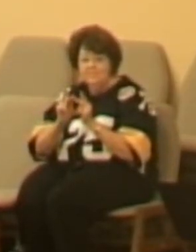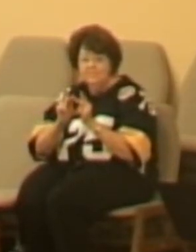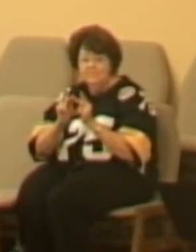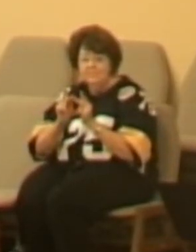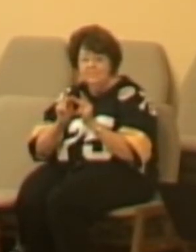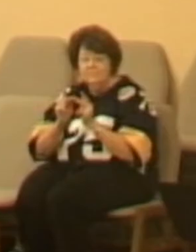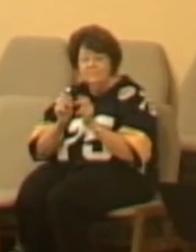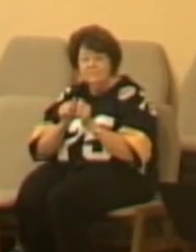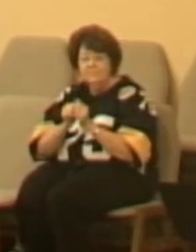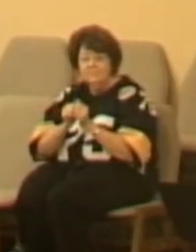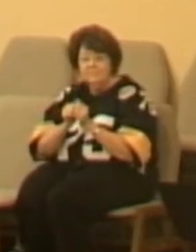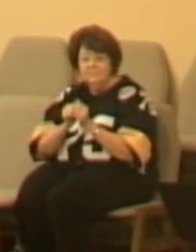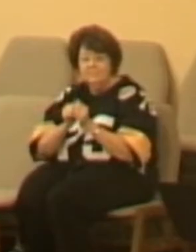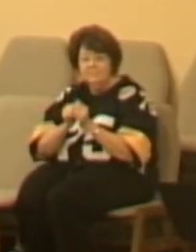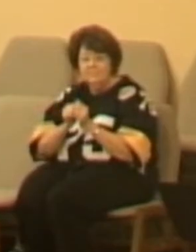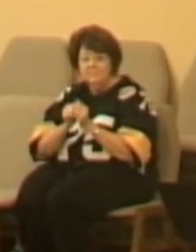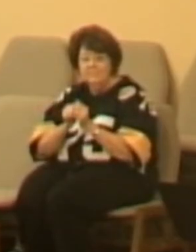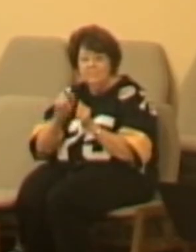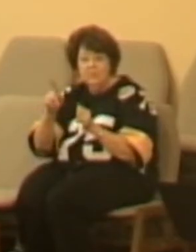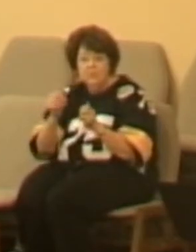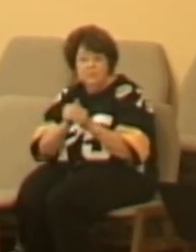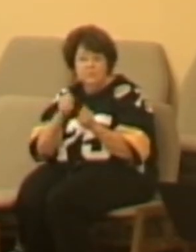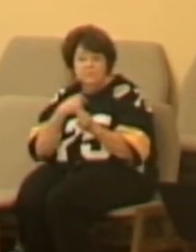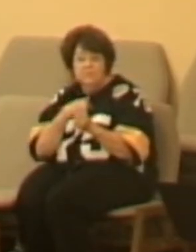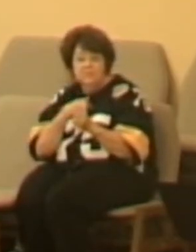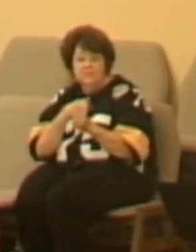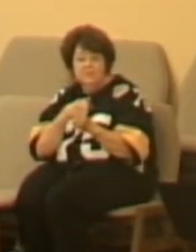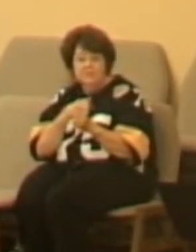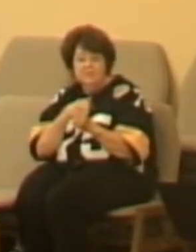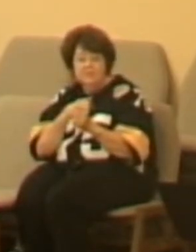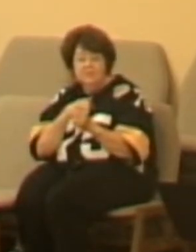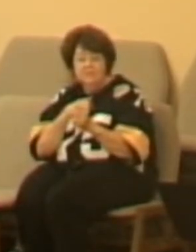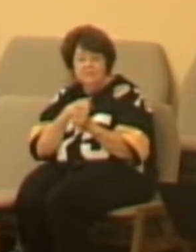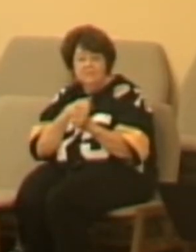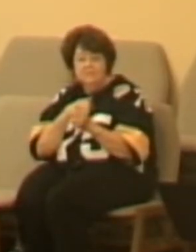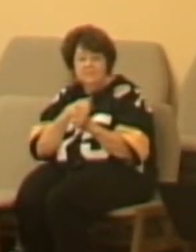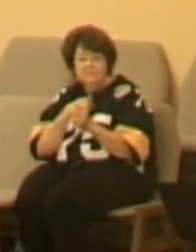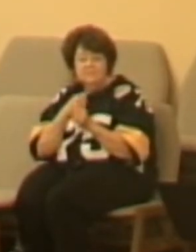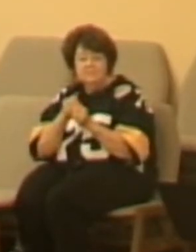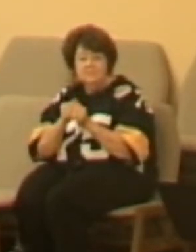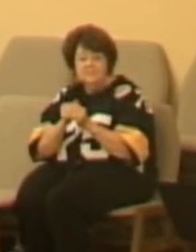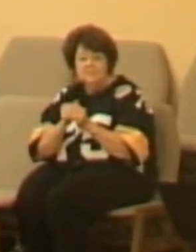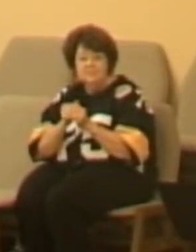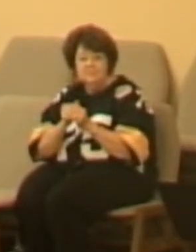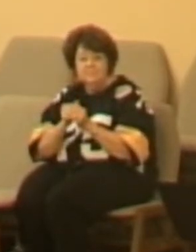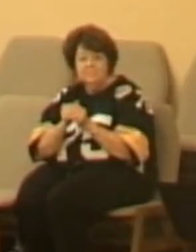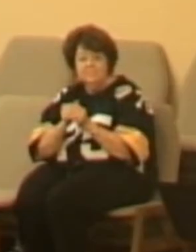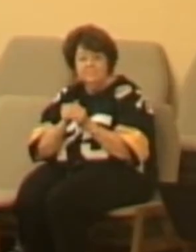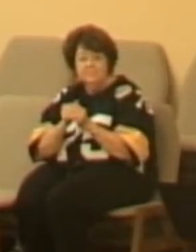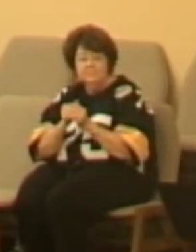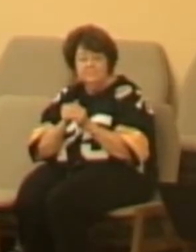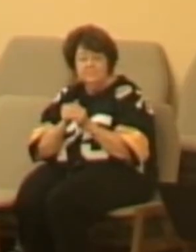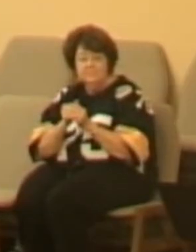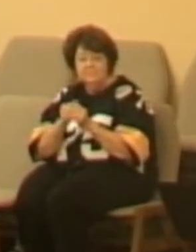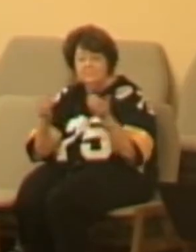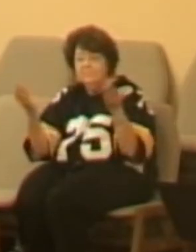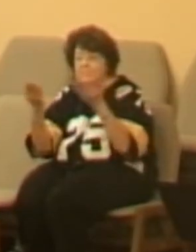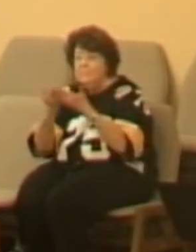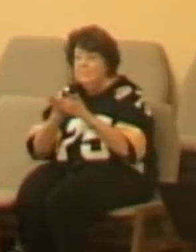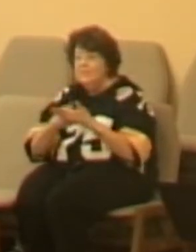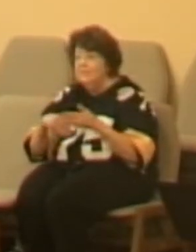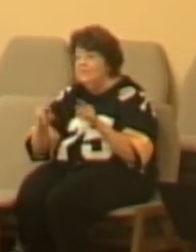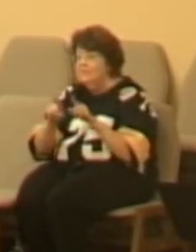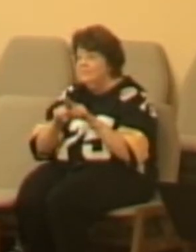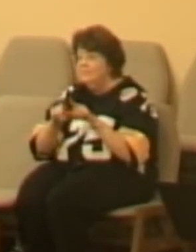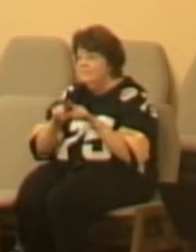that place is like. Have you stayed with me? Whatever that place is includes, the invitation is the same.